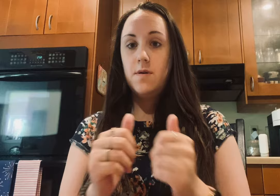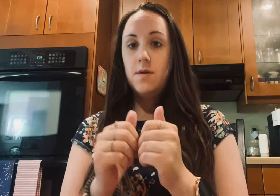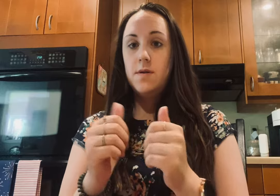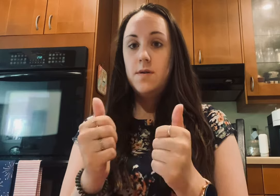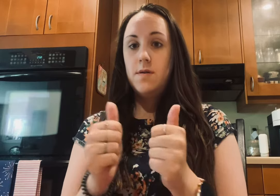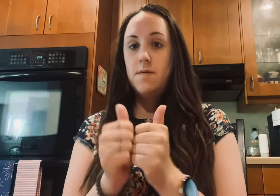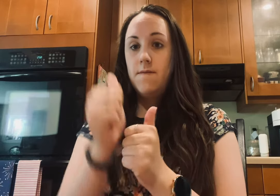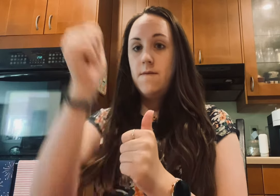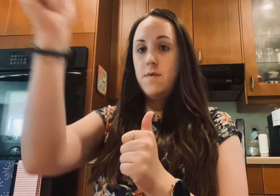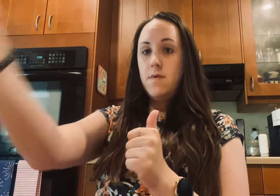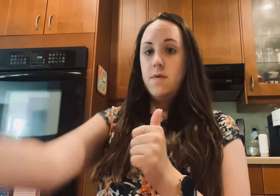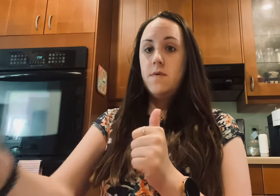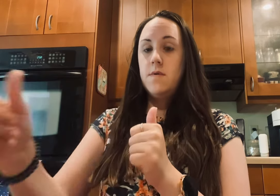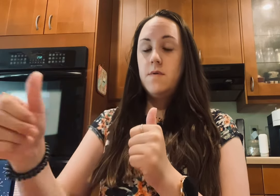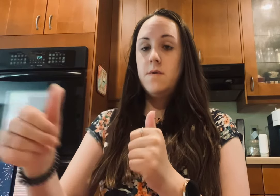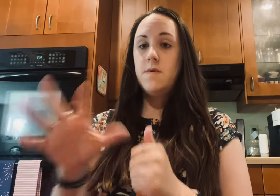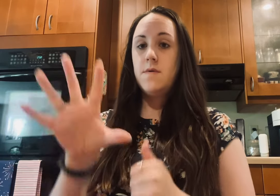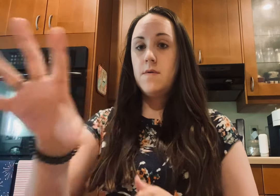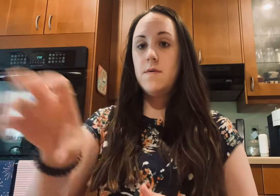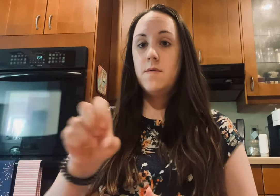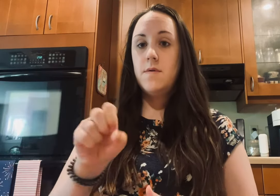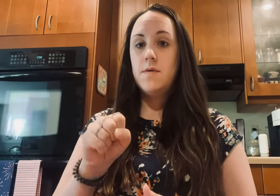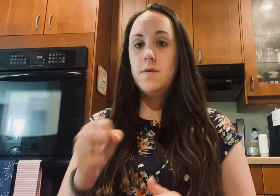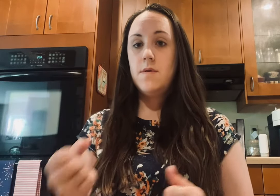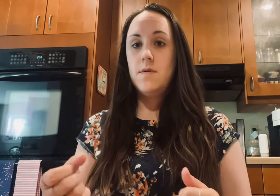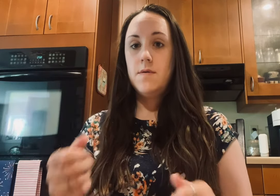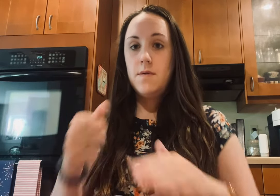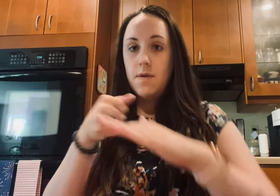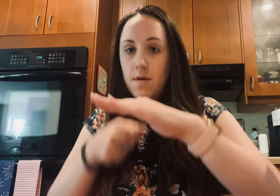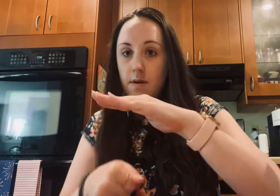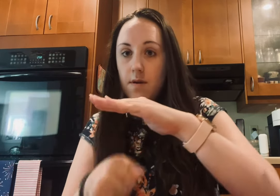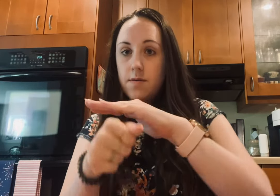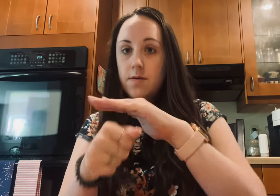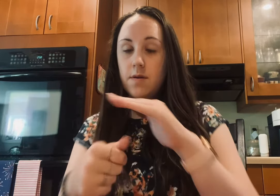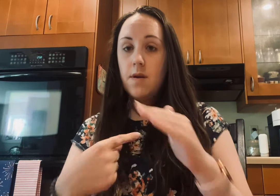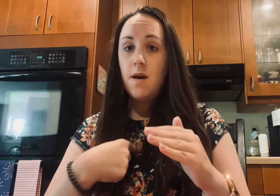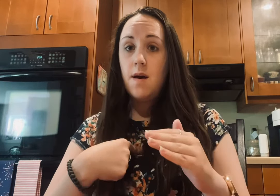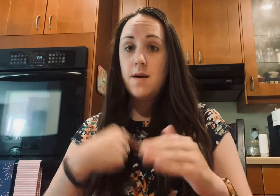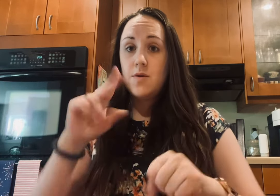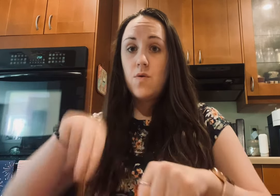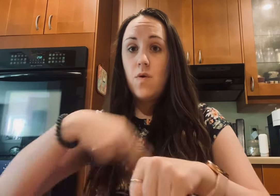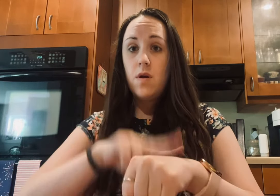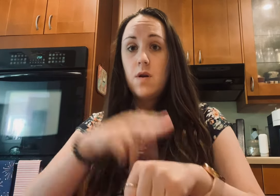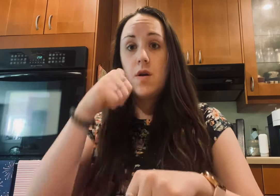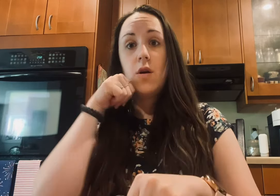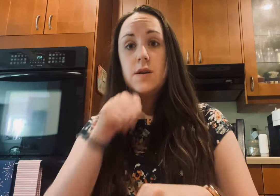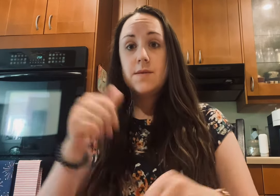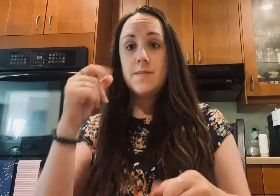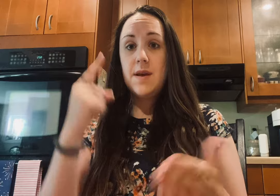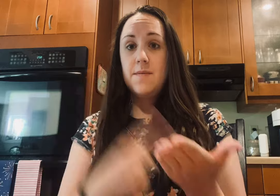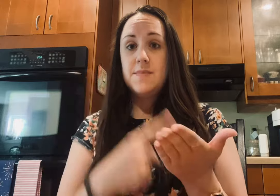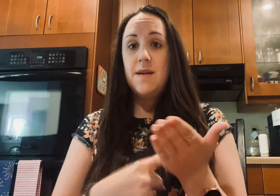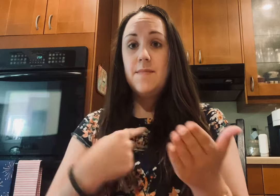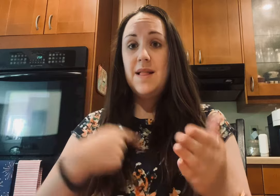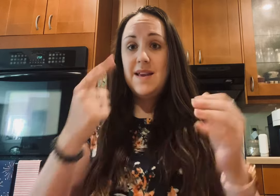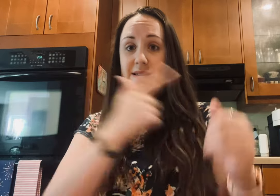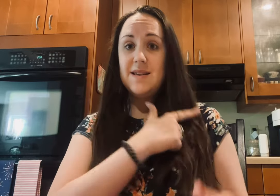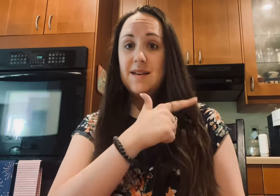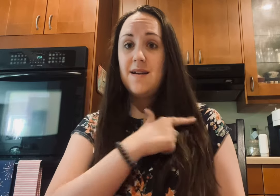of reach Wish that they could say the other name I'm just an ordinary girl Sometimes I'm lazy I